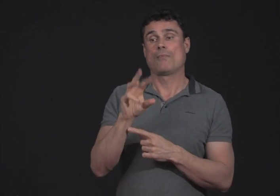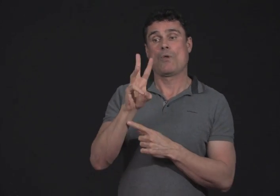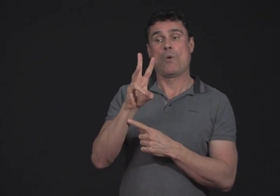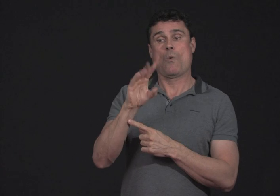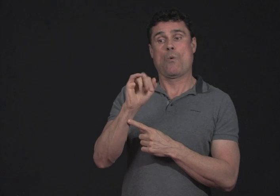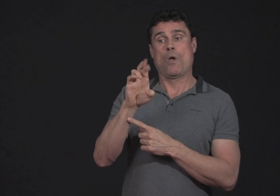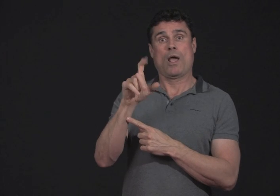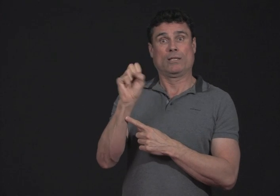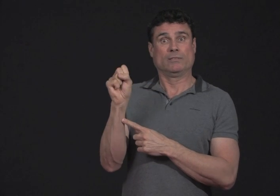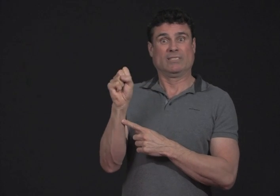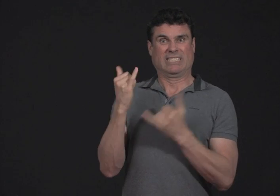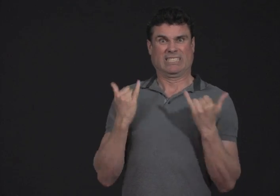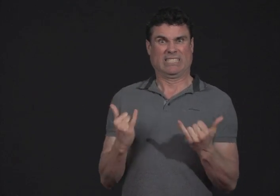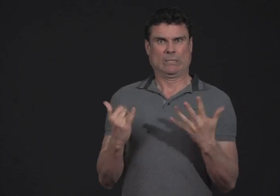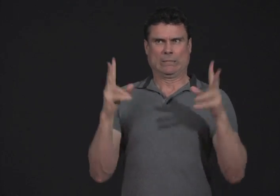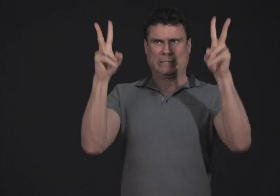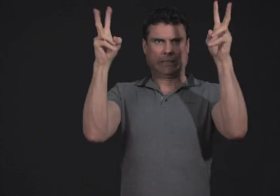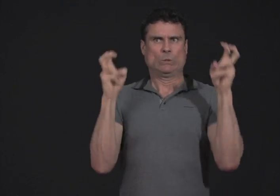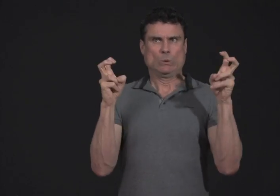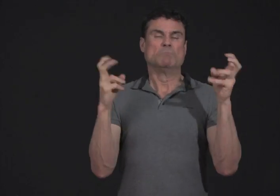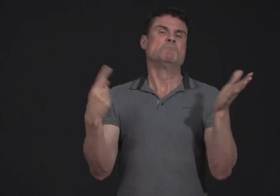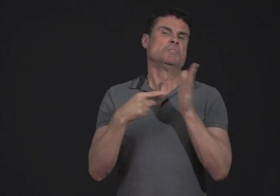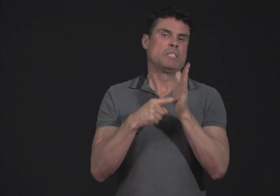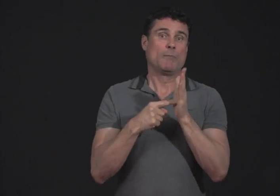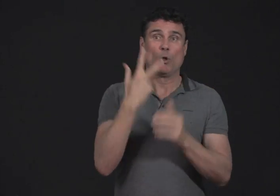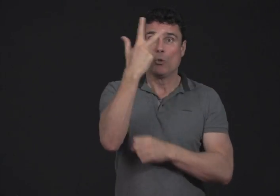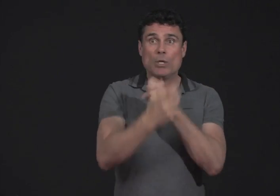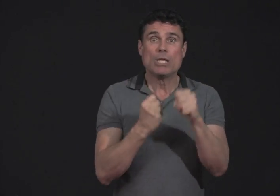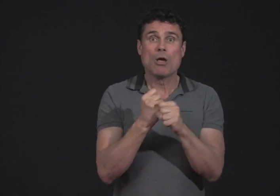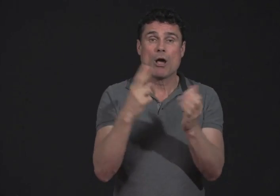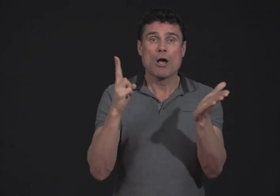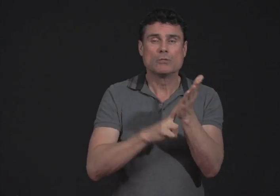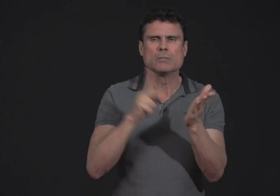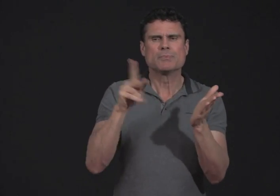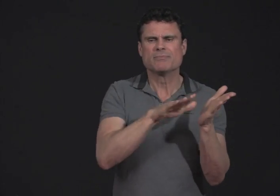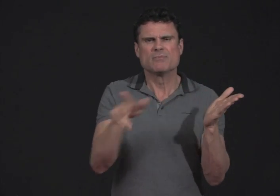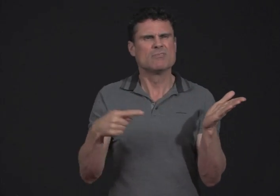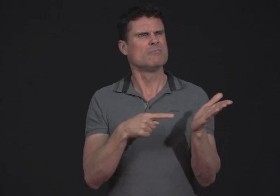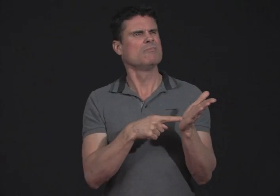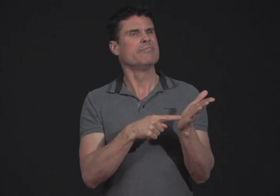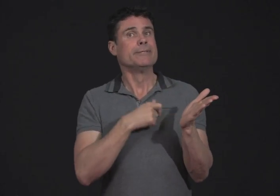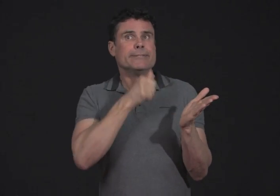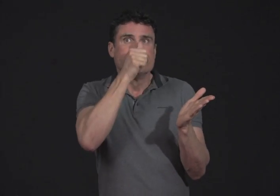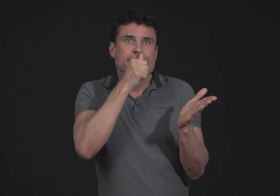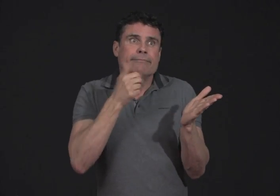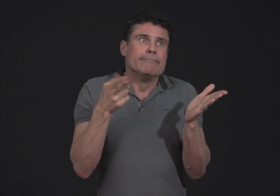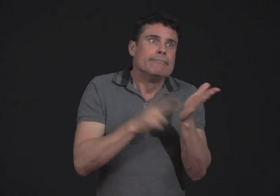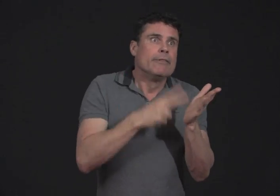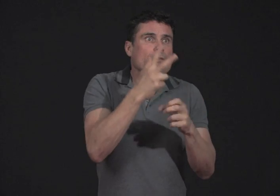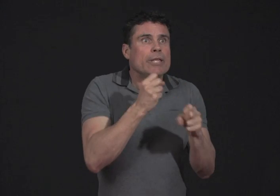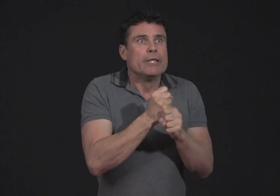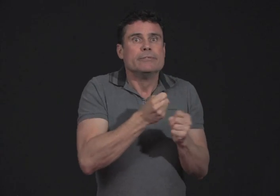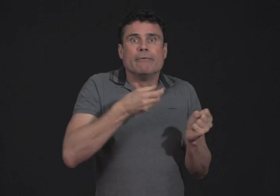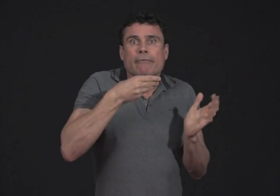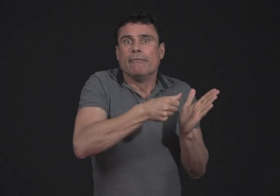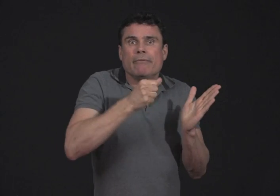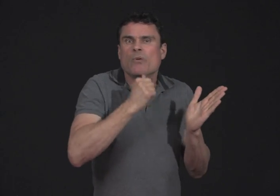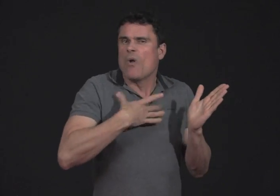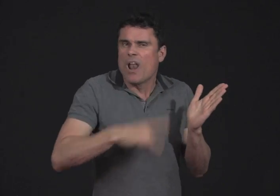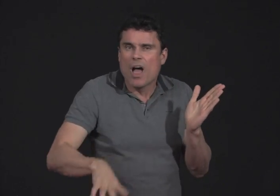Currently, we know that wireless is an issue. If you sign on with a cell phone provider, you have a three-year contract in which you have to pay your fees. They